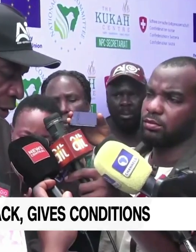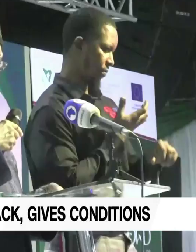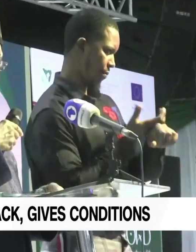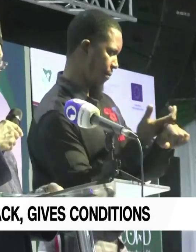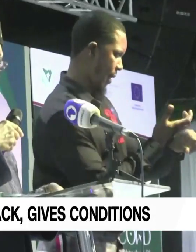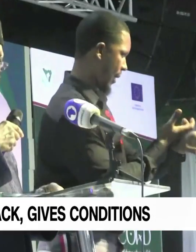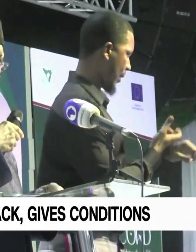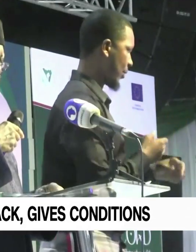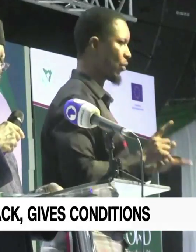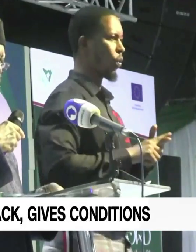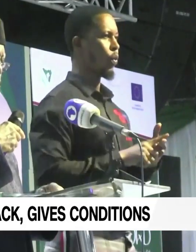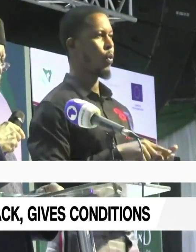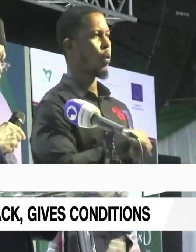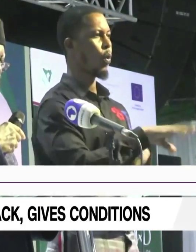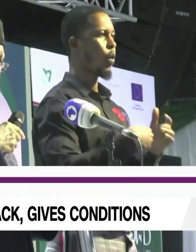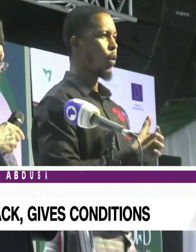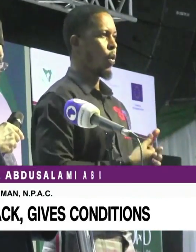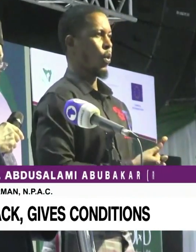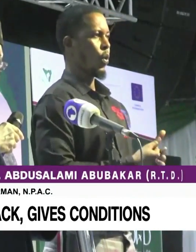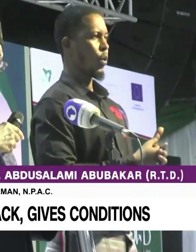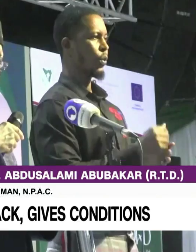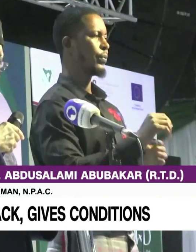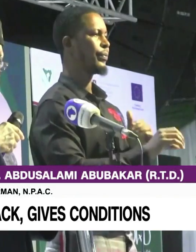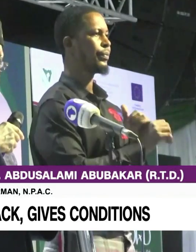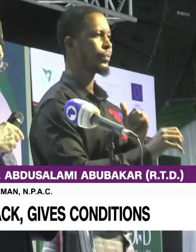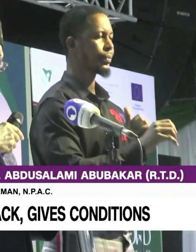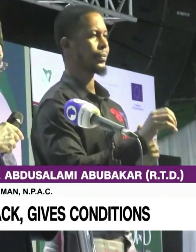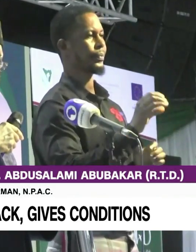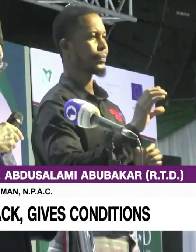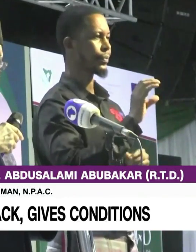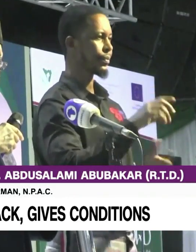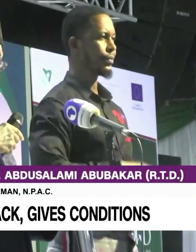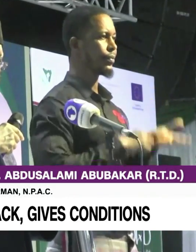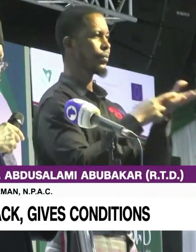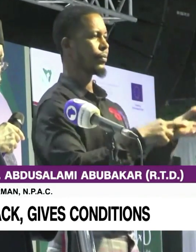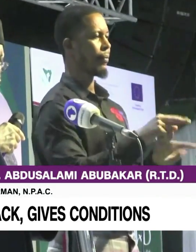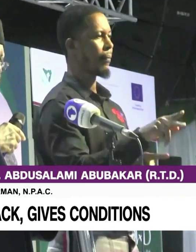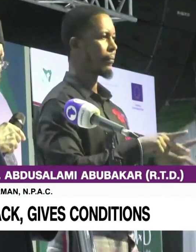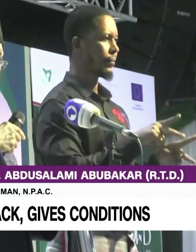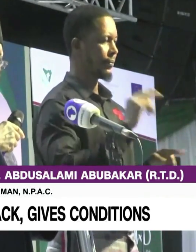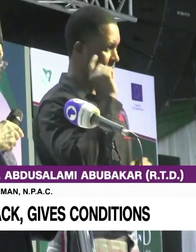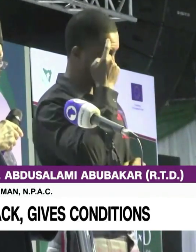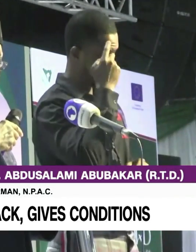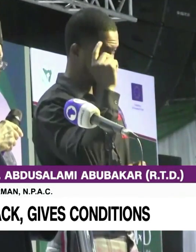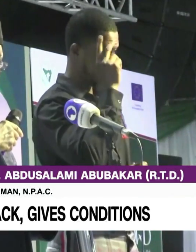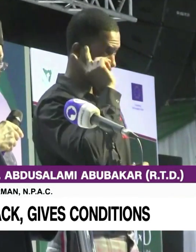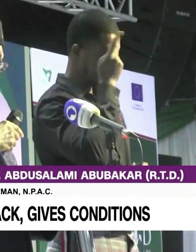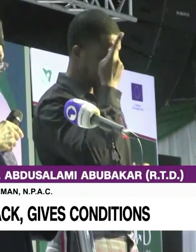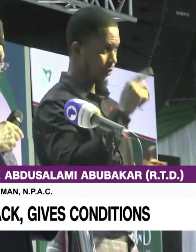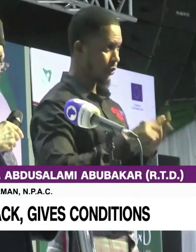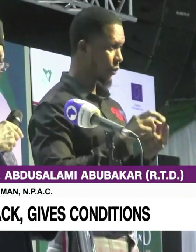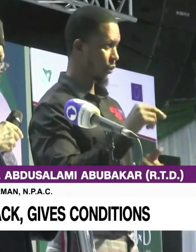their functions. For all esteemed candidates, parties and their supporters to remember that peace